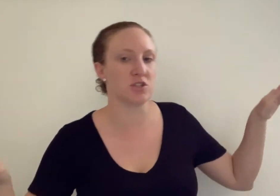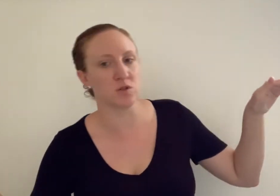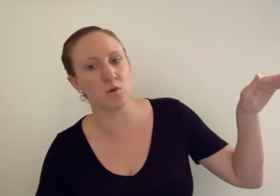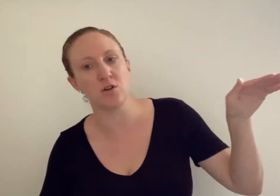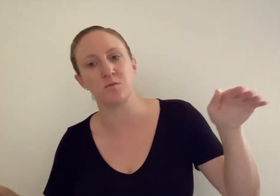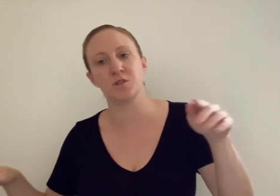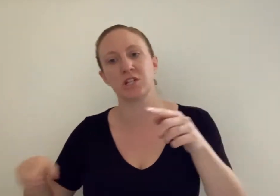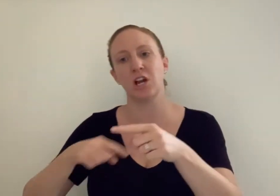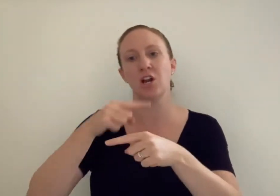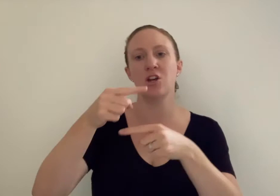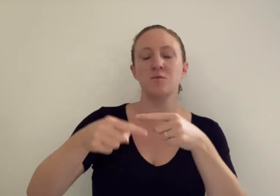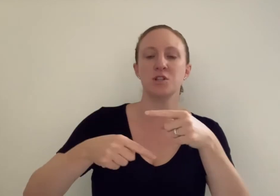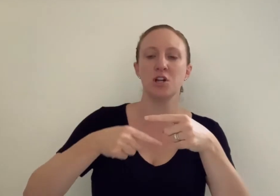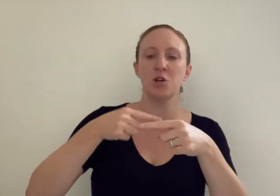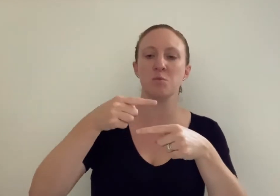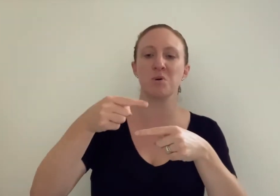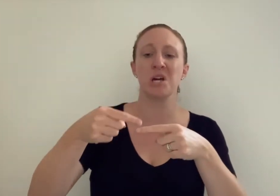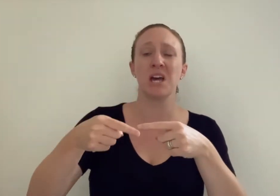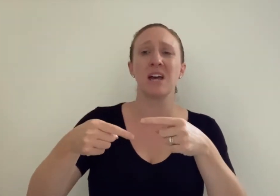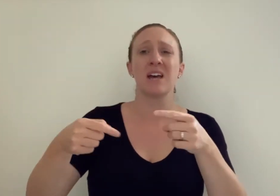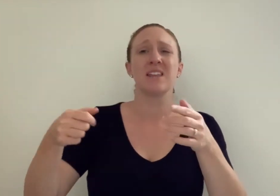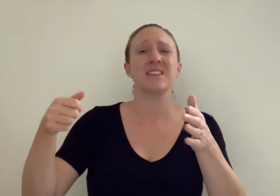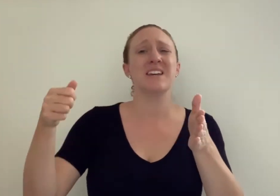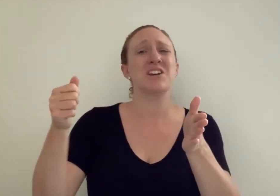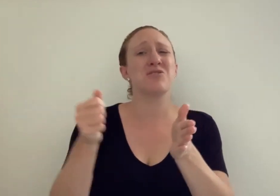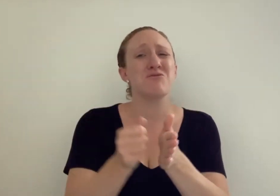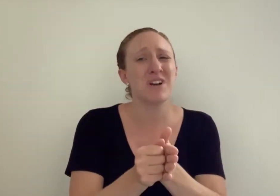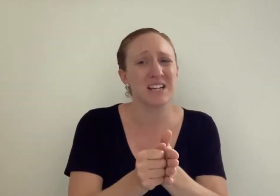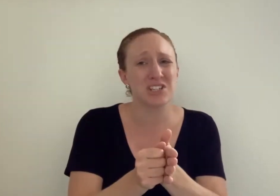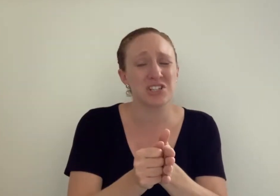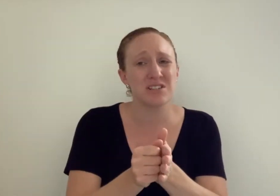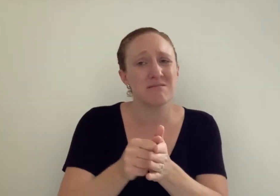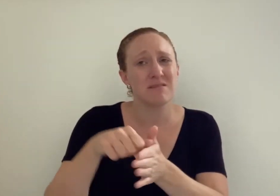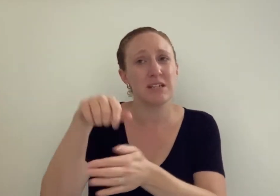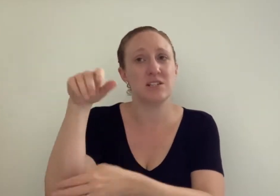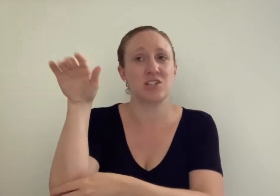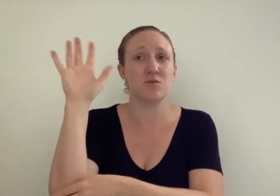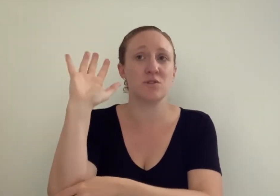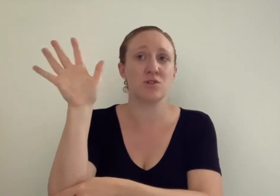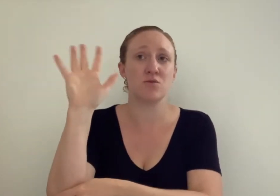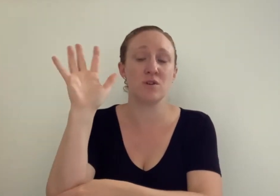swooped and looped the loop, then crashed into a tree.